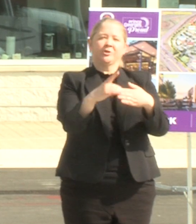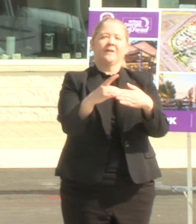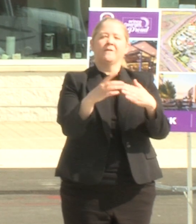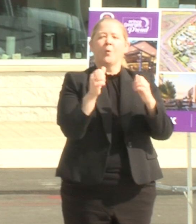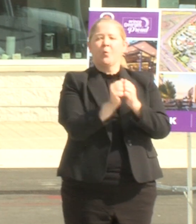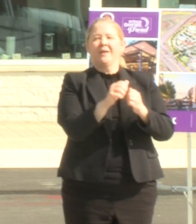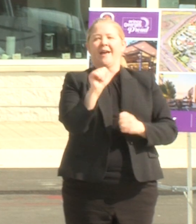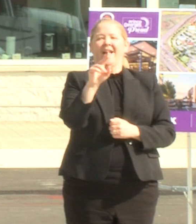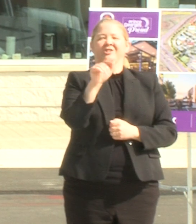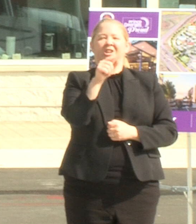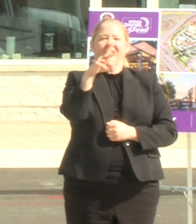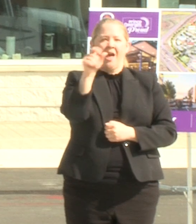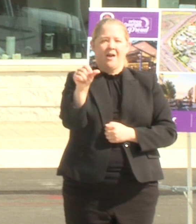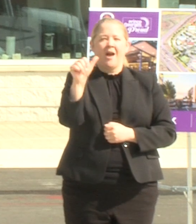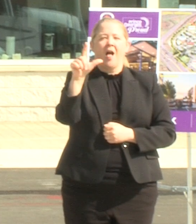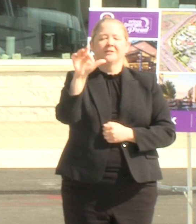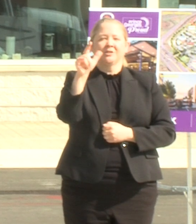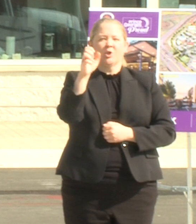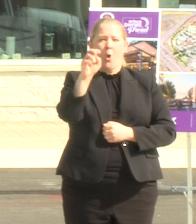the best is yet to come